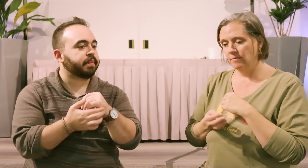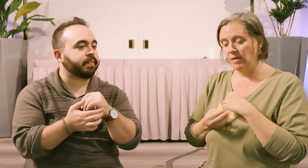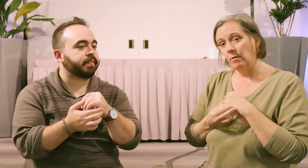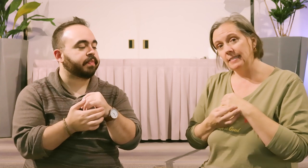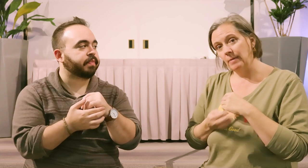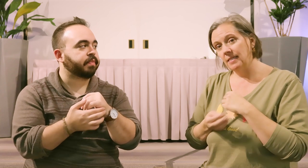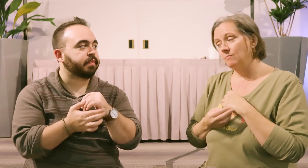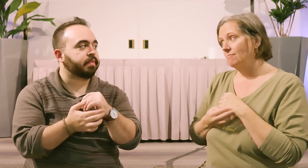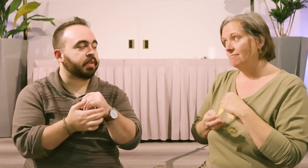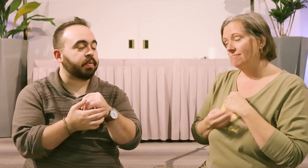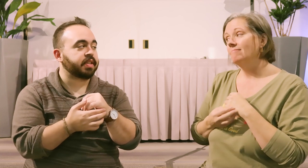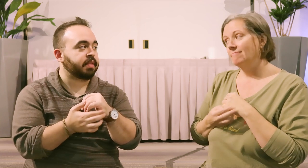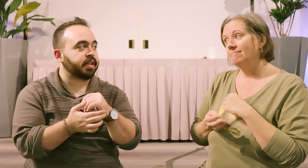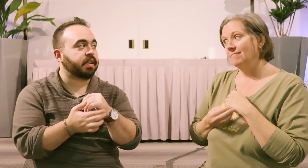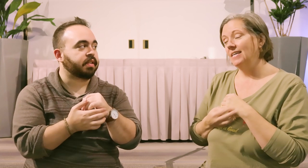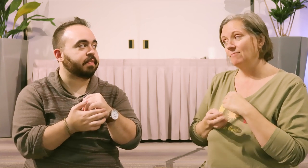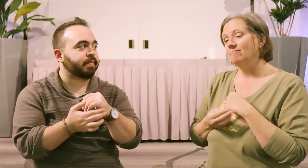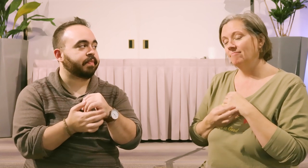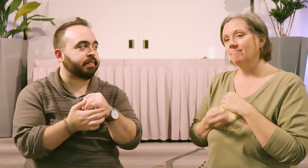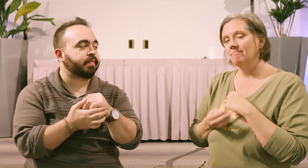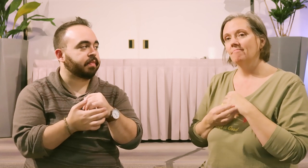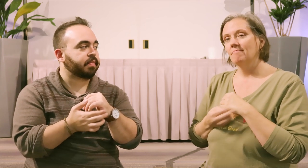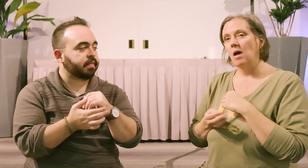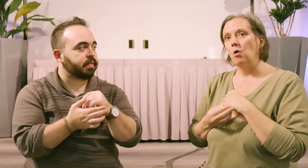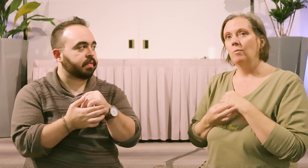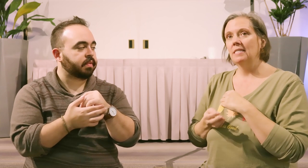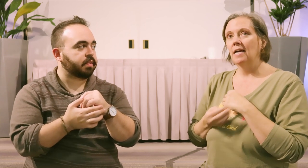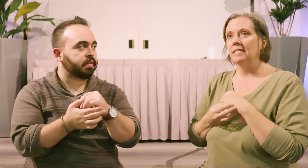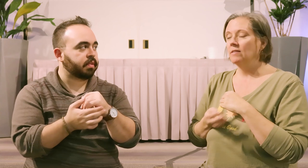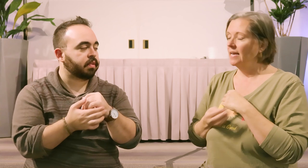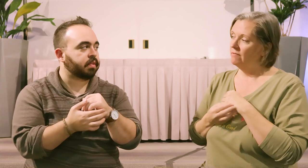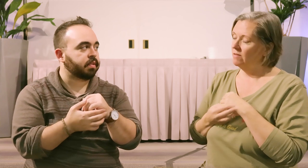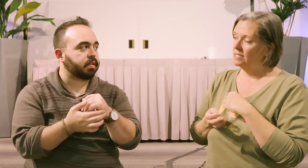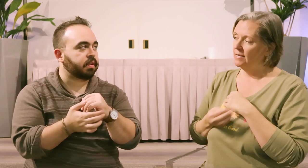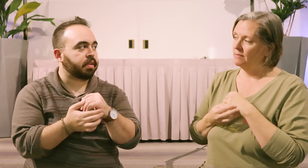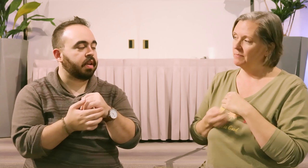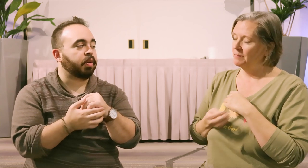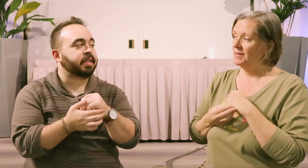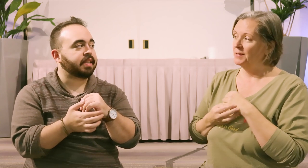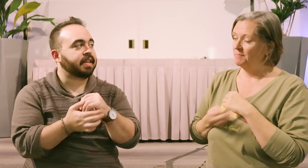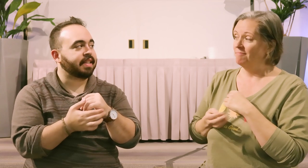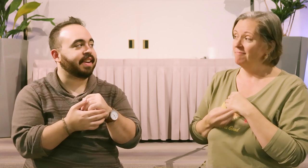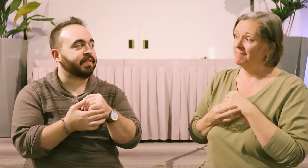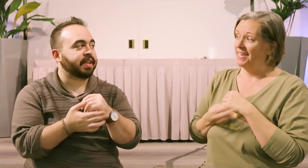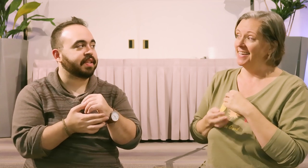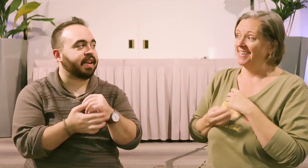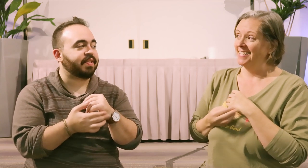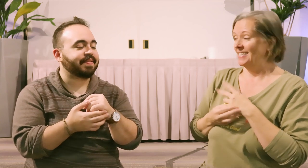But I want to see my son. But I want to see my son. Yeah. I'm open to the idea that I can figure this out. I'm open to the idea that I can figure this out. Does